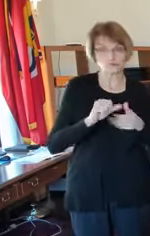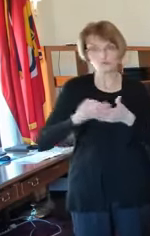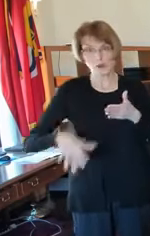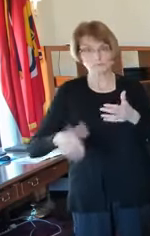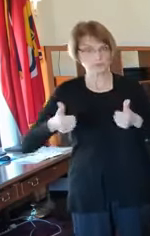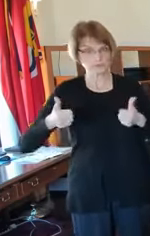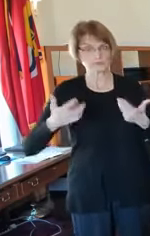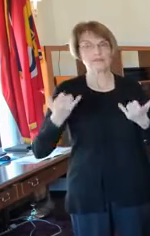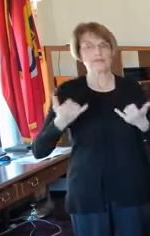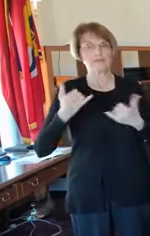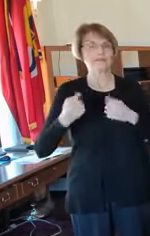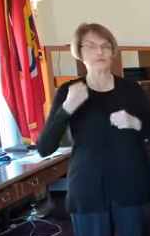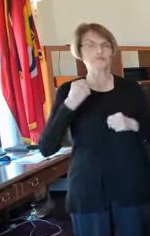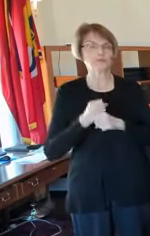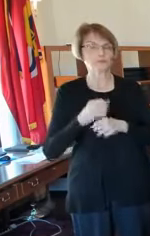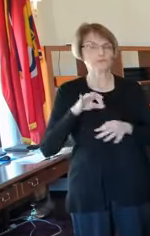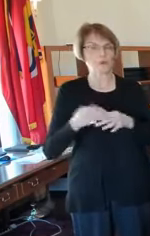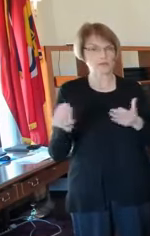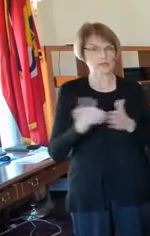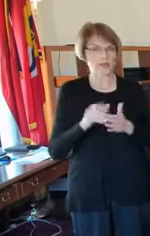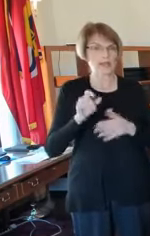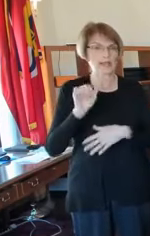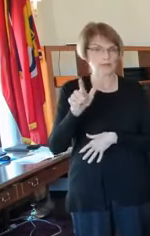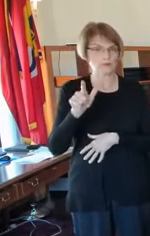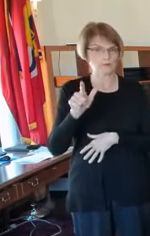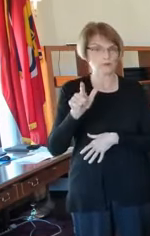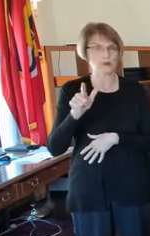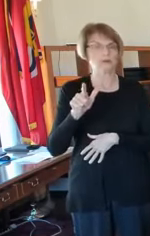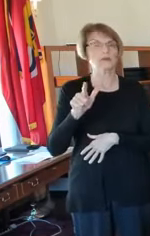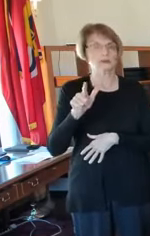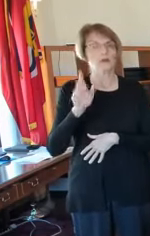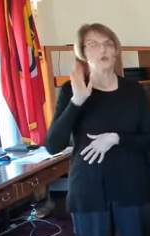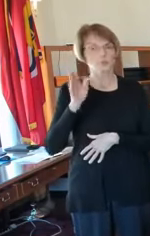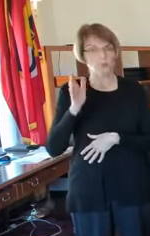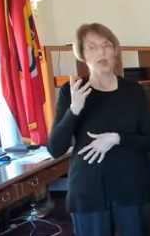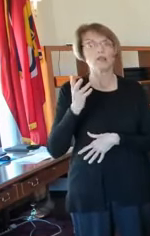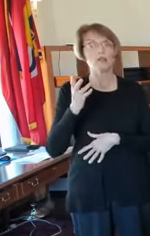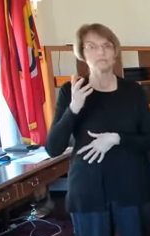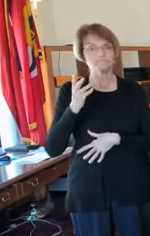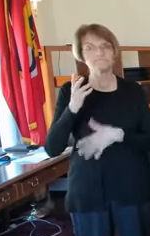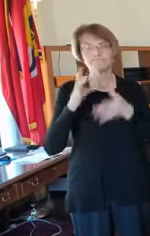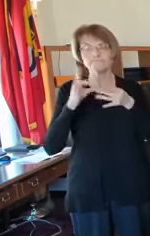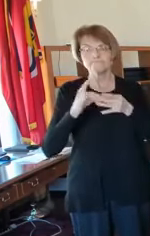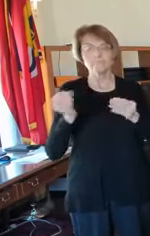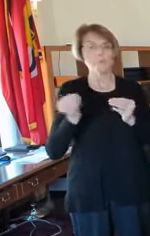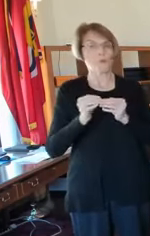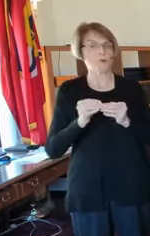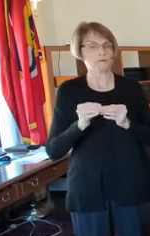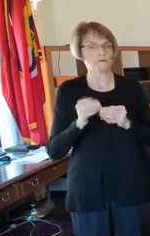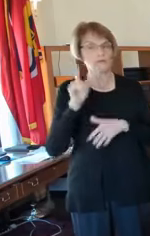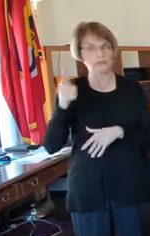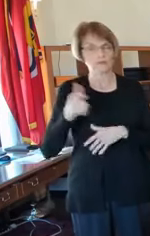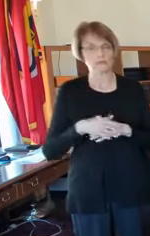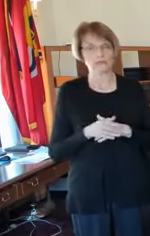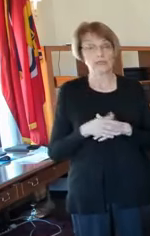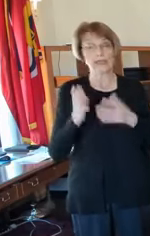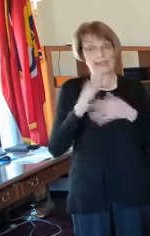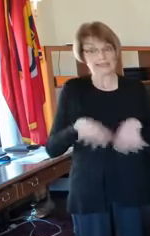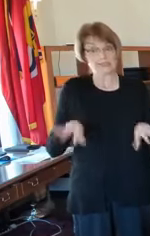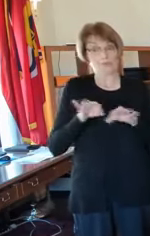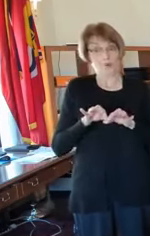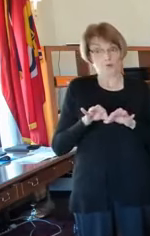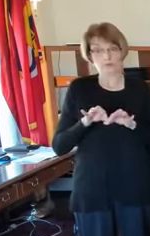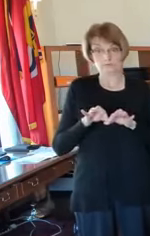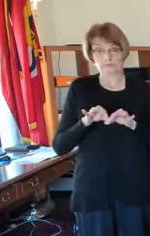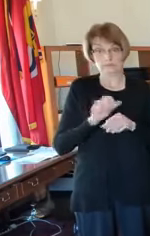it's in it's in April, you'll hear more about this, I would just say, certainly very important for us to have the earnings